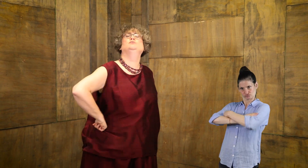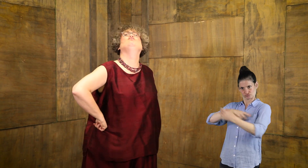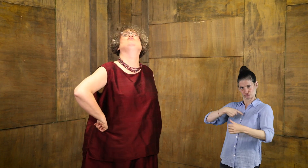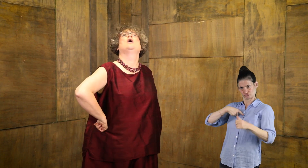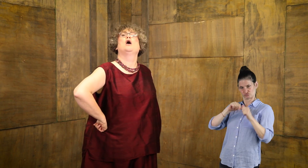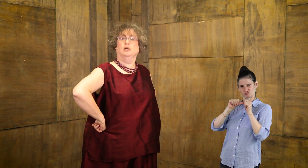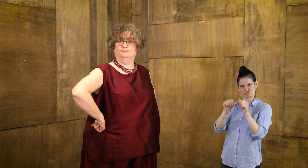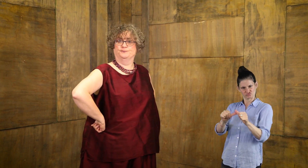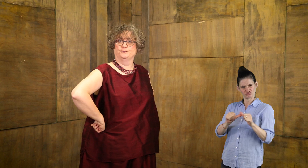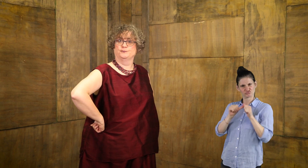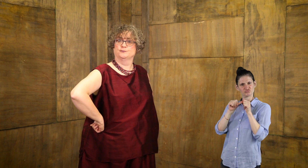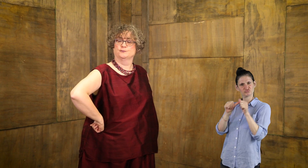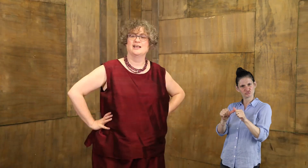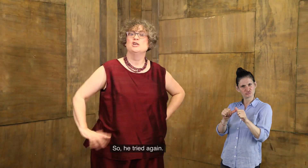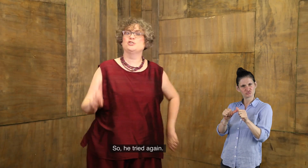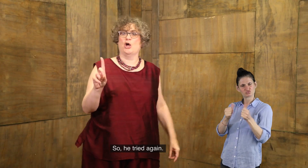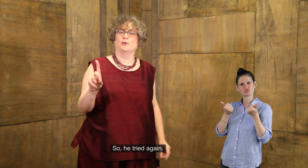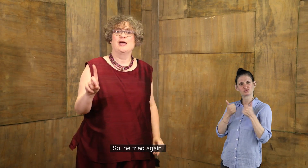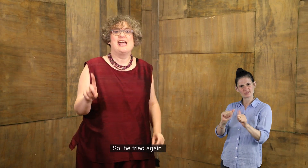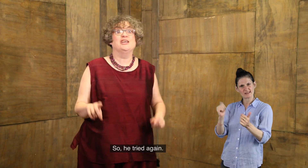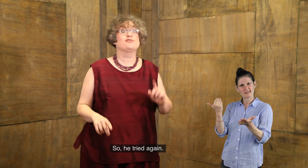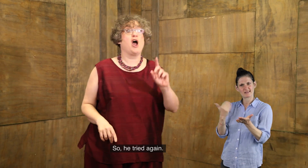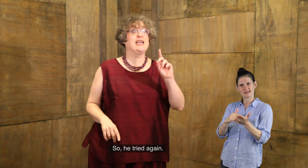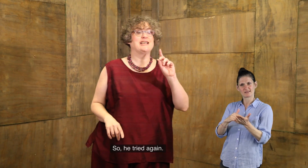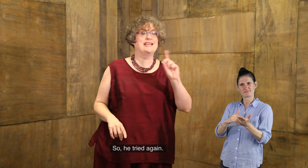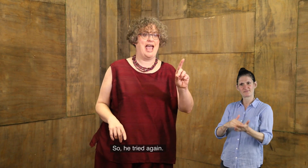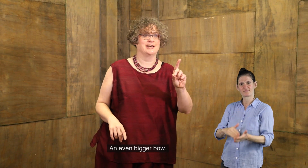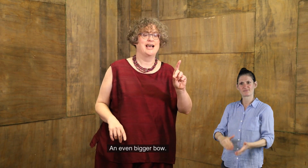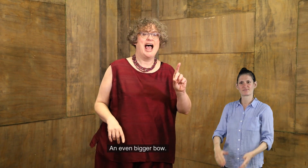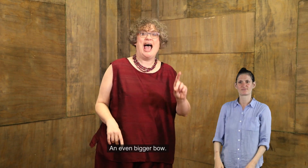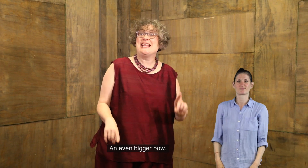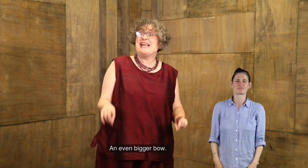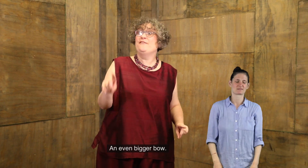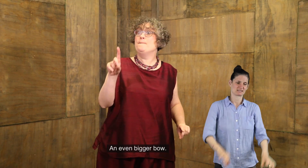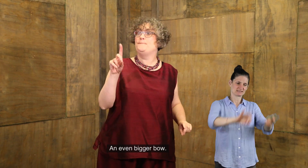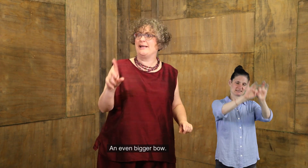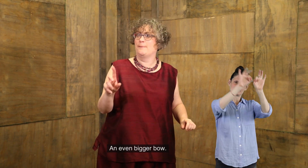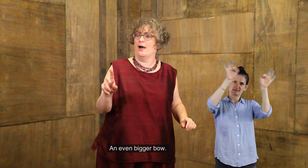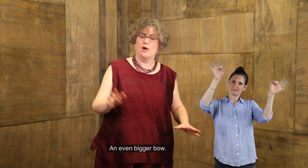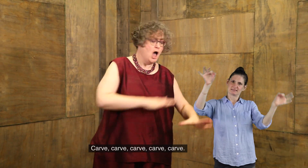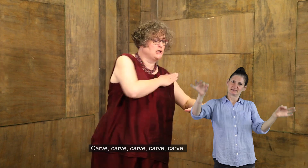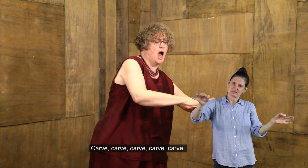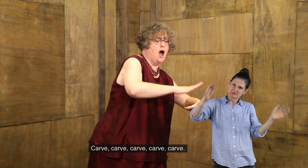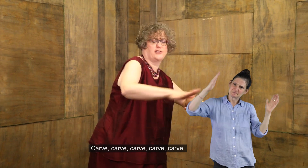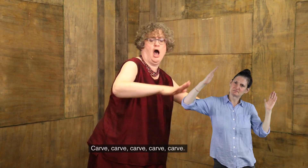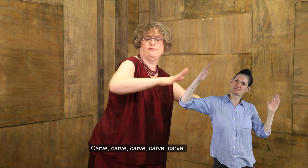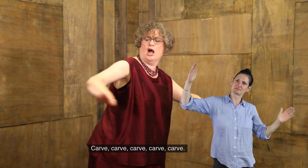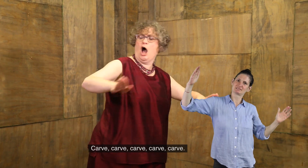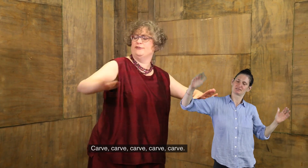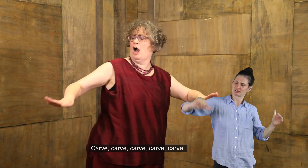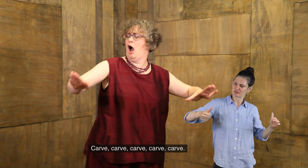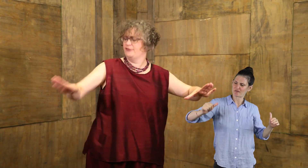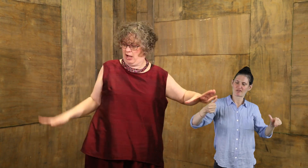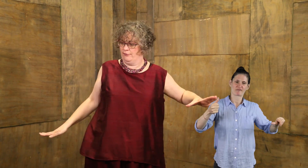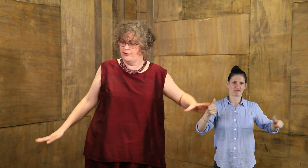hum, hum. So, he tried again. An even bigger bow. Carve, carve,